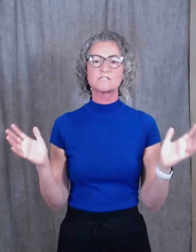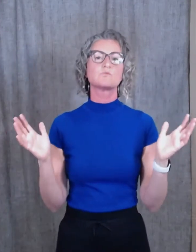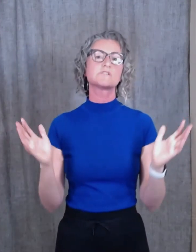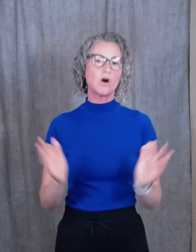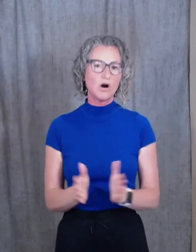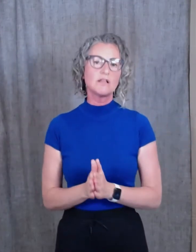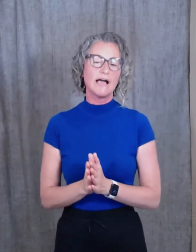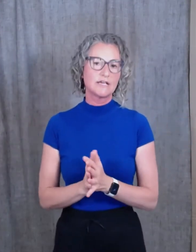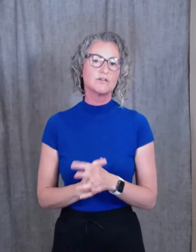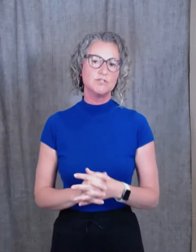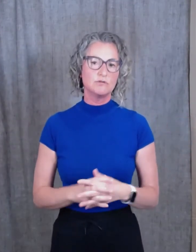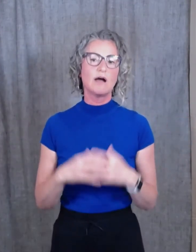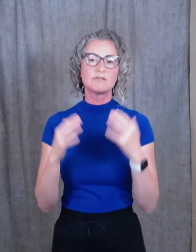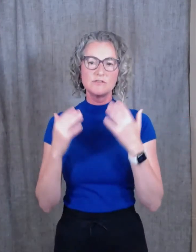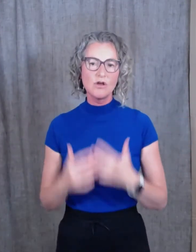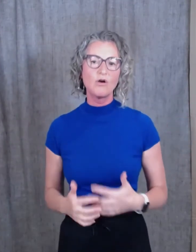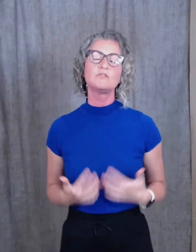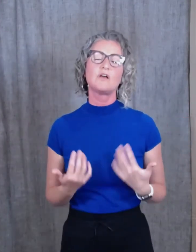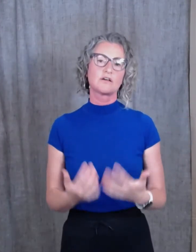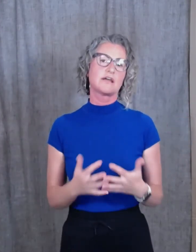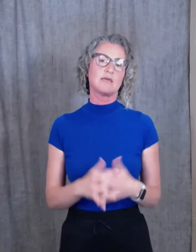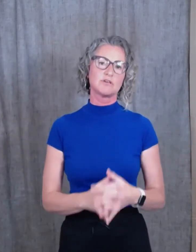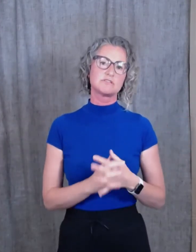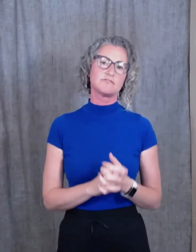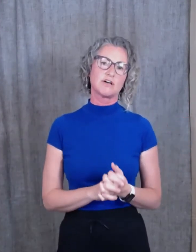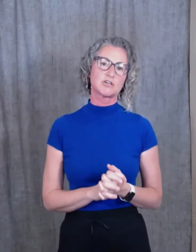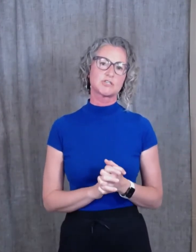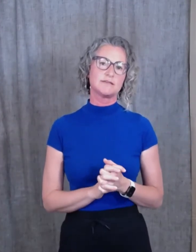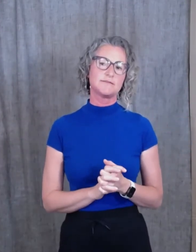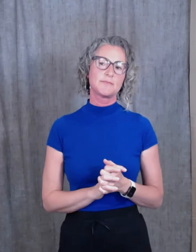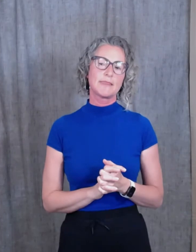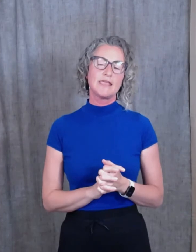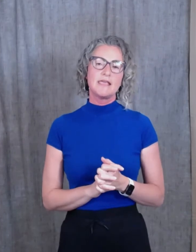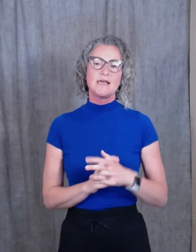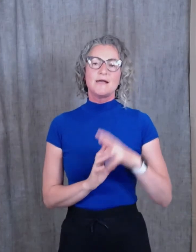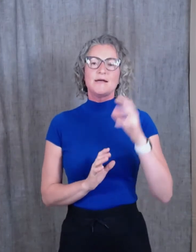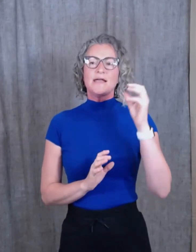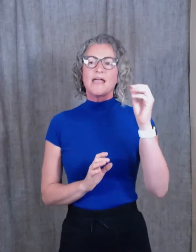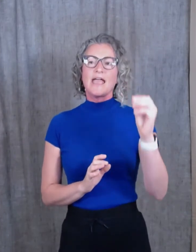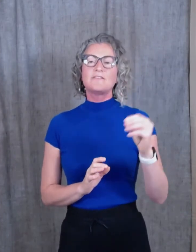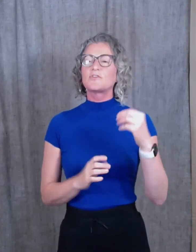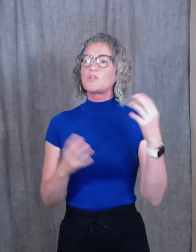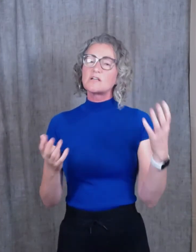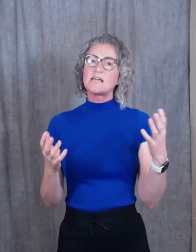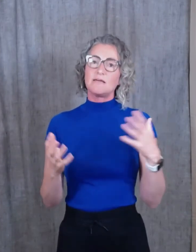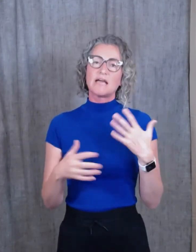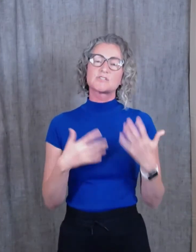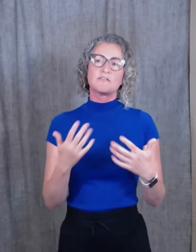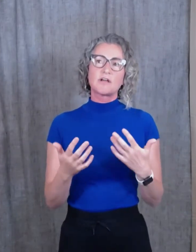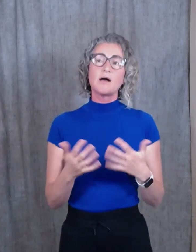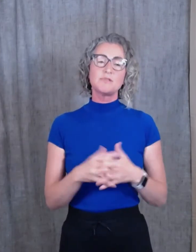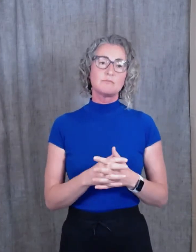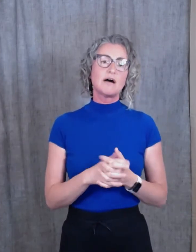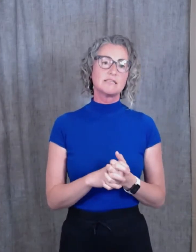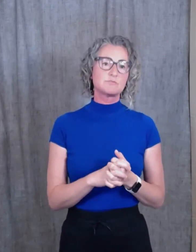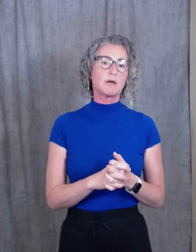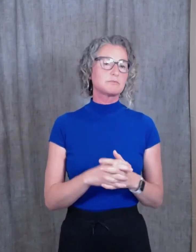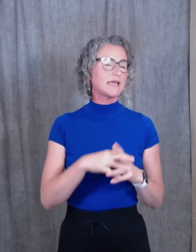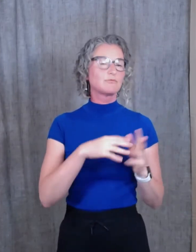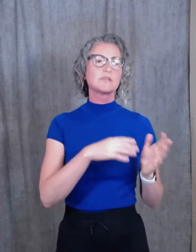was all I could do. I was no longer able to function. And for a long time, actually for a couple of months, probably, I really